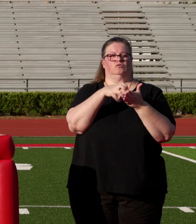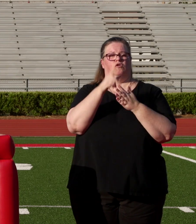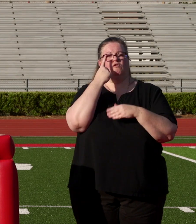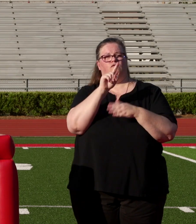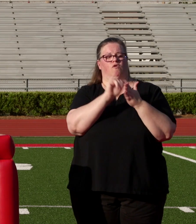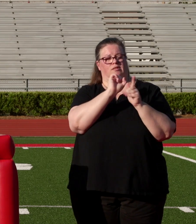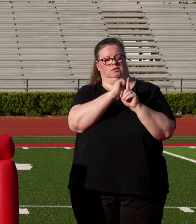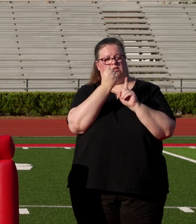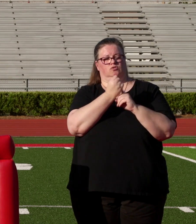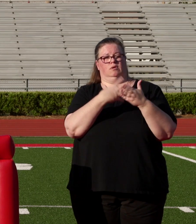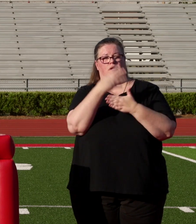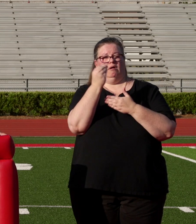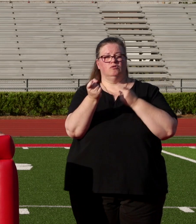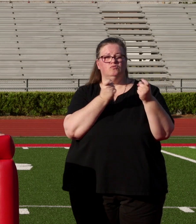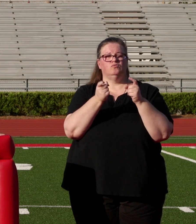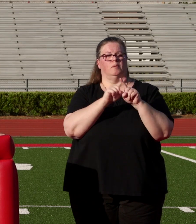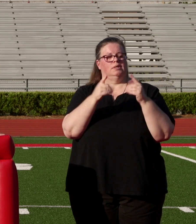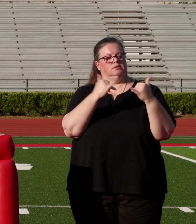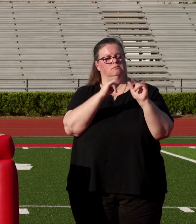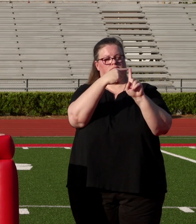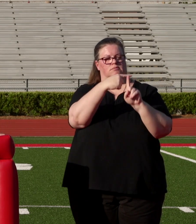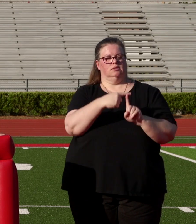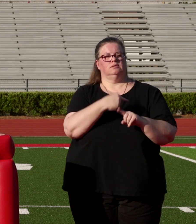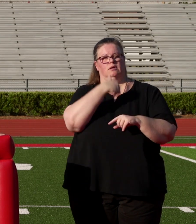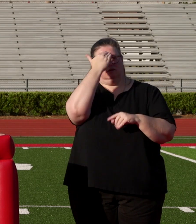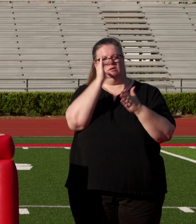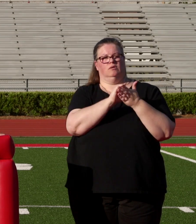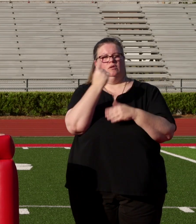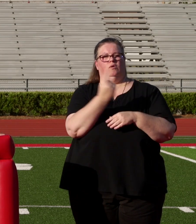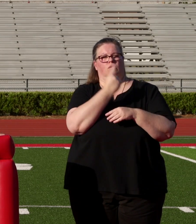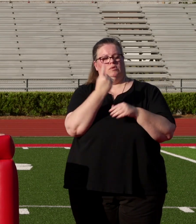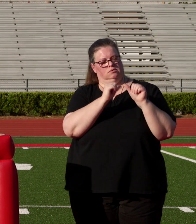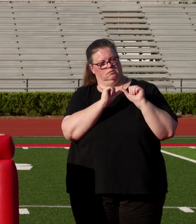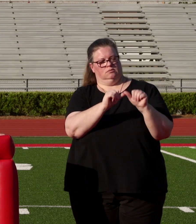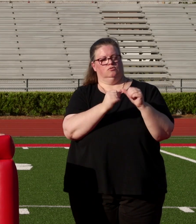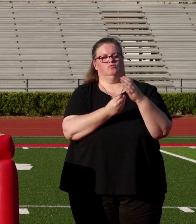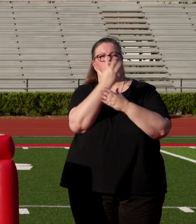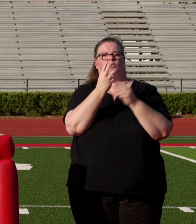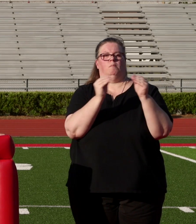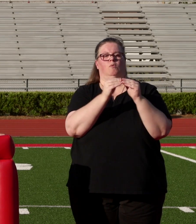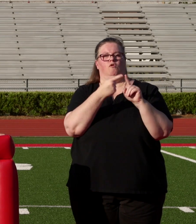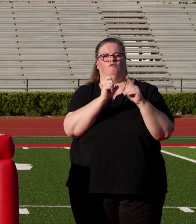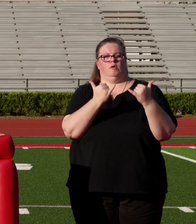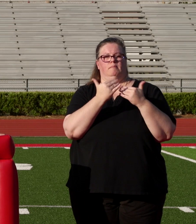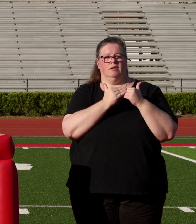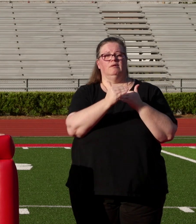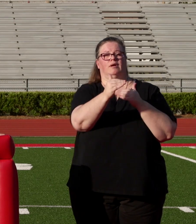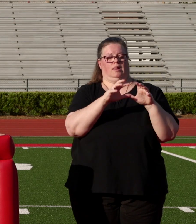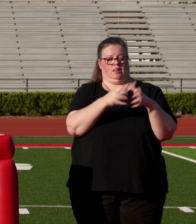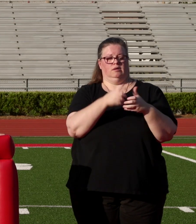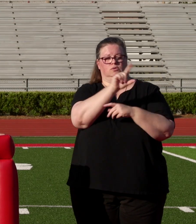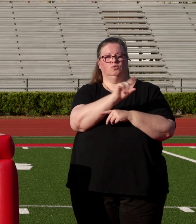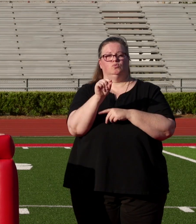out of our control, but there have still been some positives. And I know we will only continue to grow more from here. To the class of 2020,